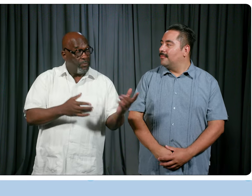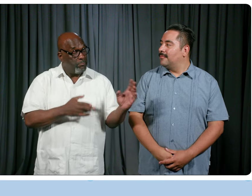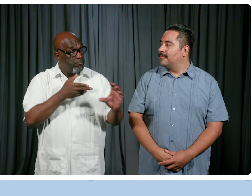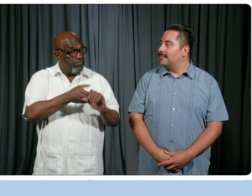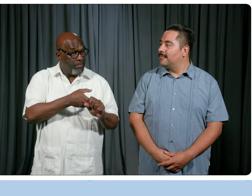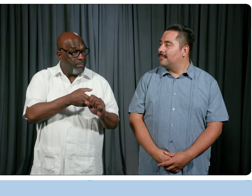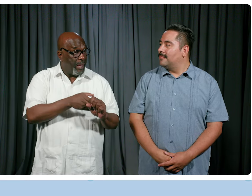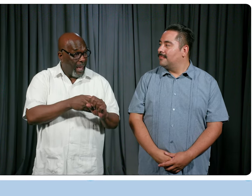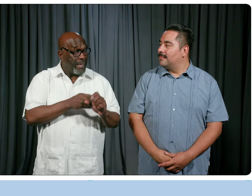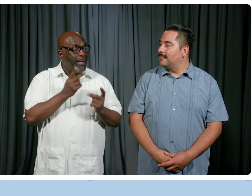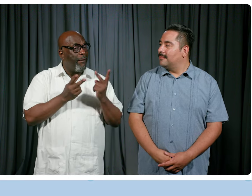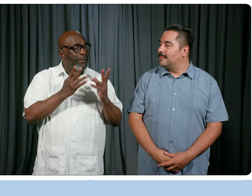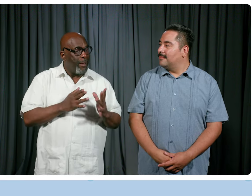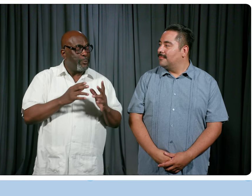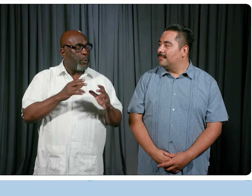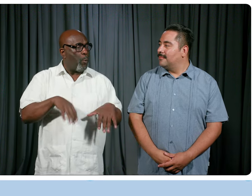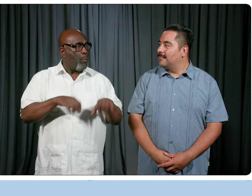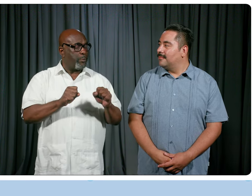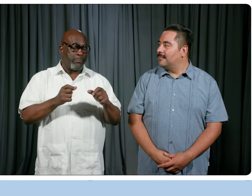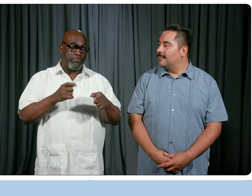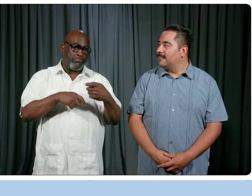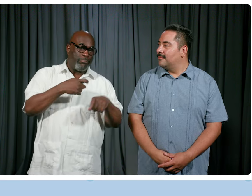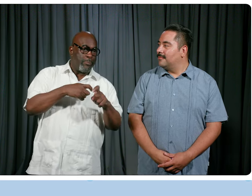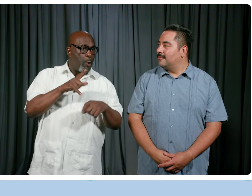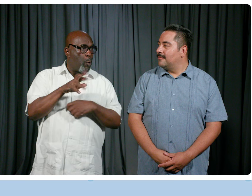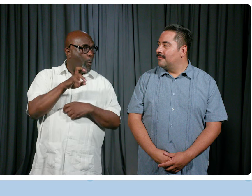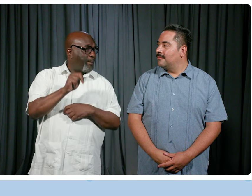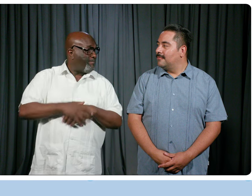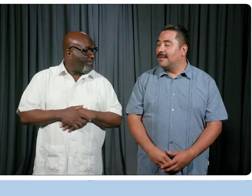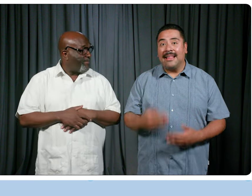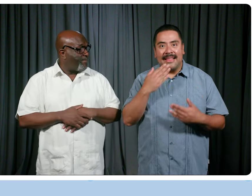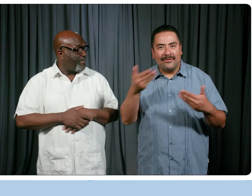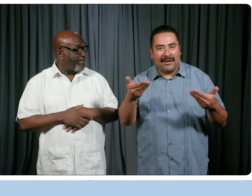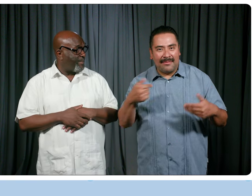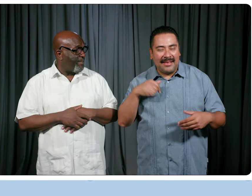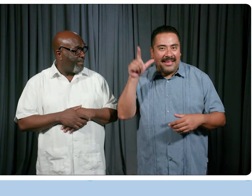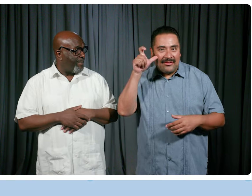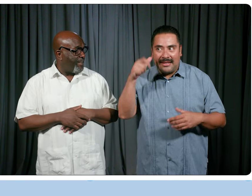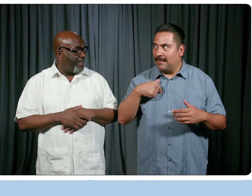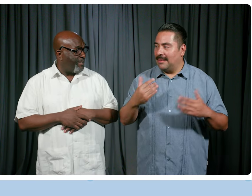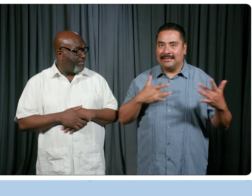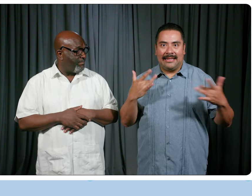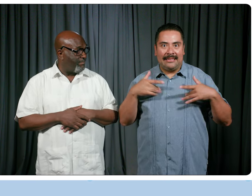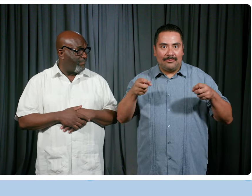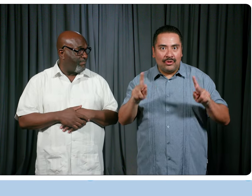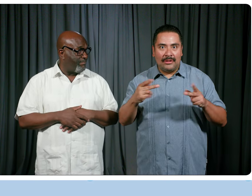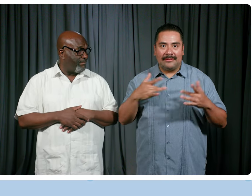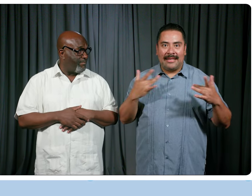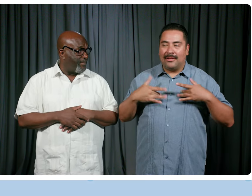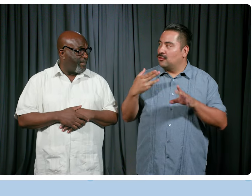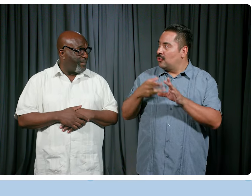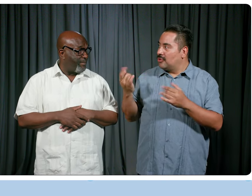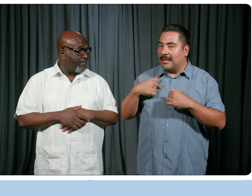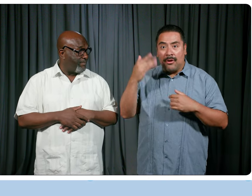-host stepping in for Lauren. Thanks for having me, Christina. I'm super excited to have this opportunity to join you today, and I know we have